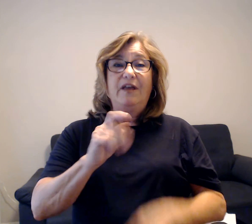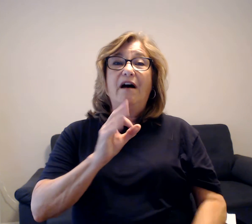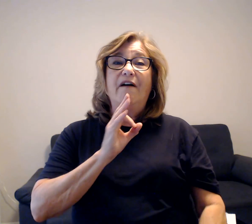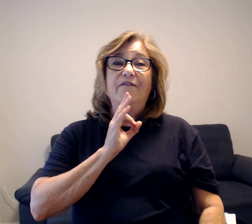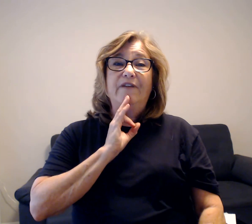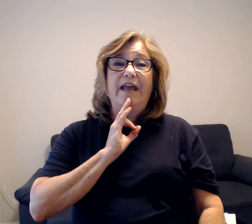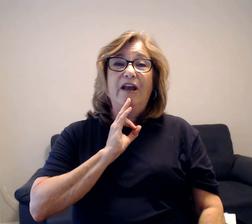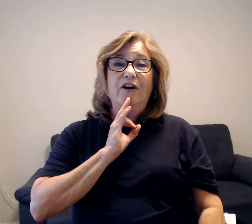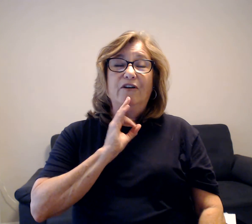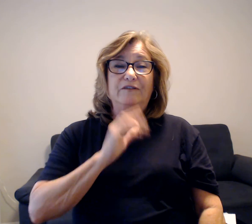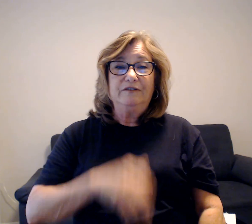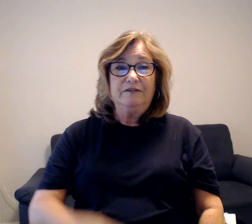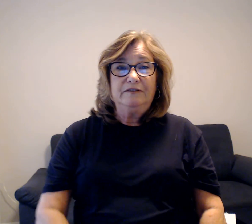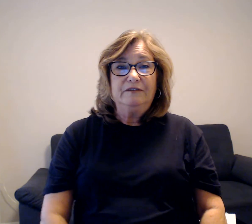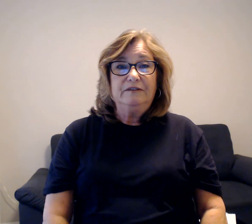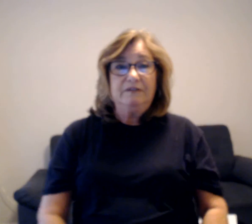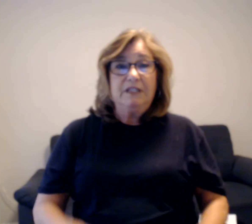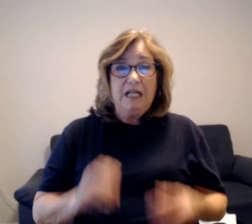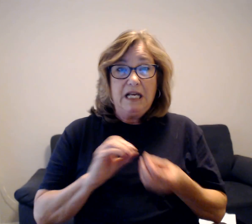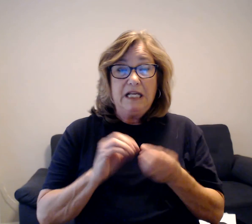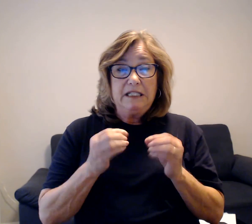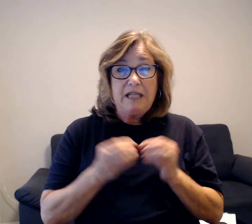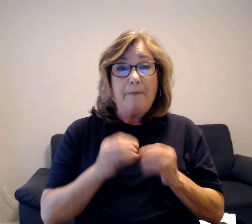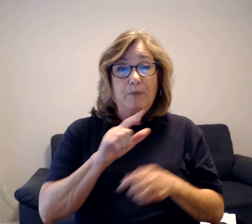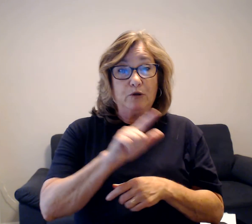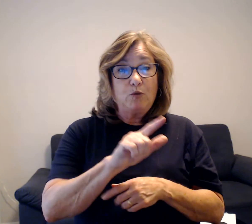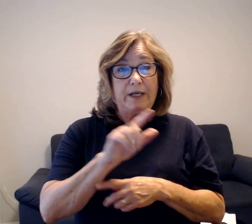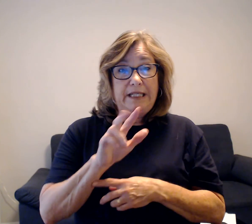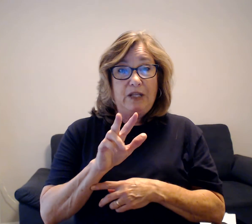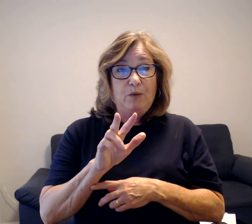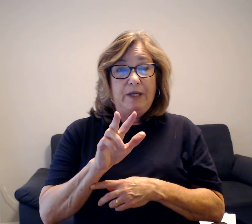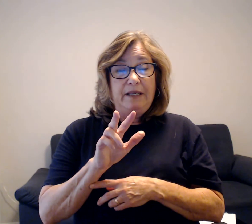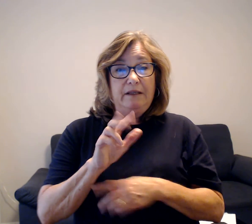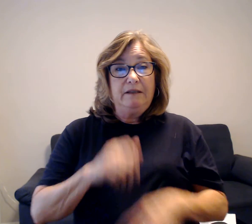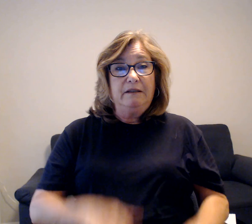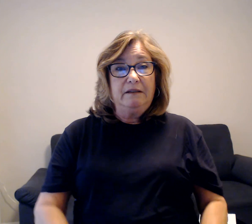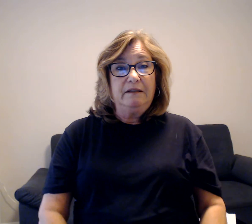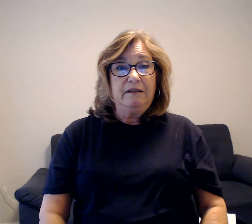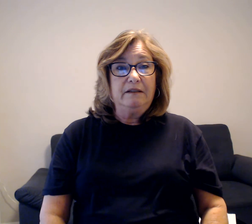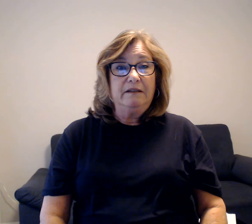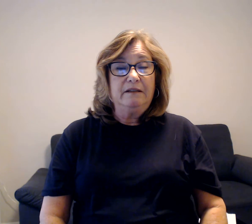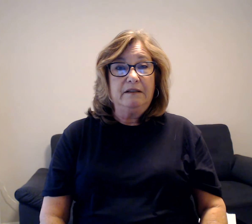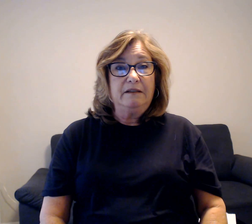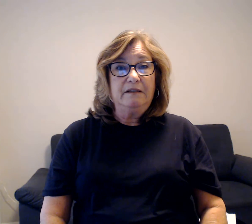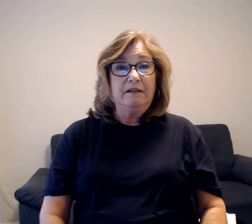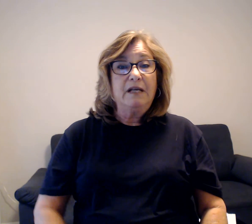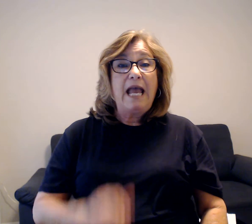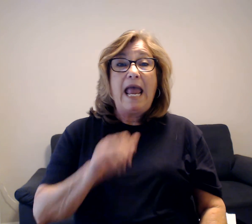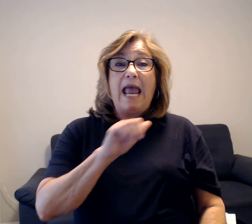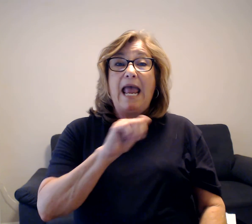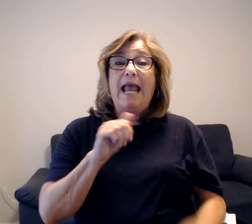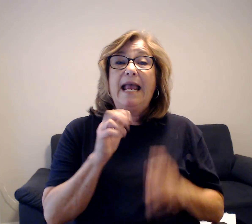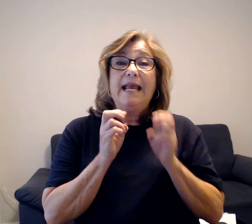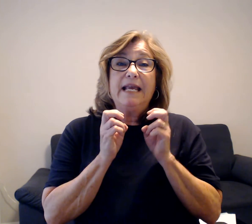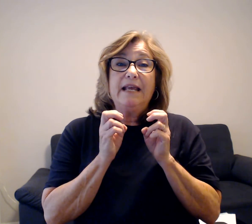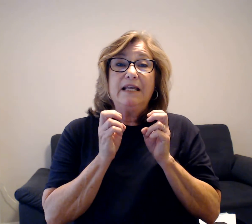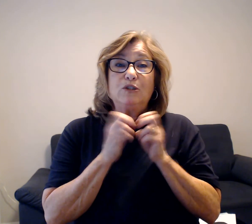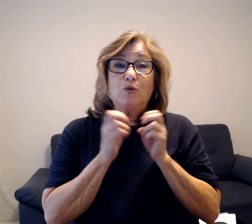Number 23. A squirrel family lived